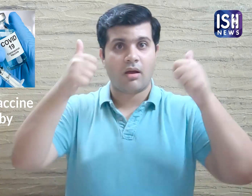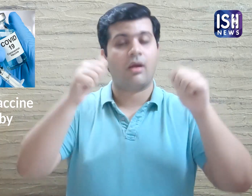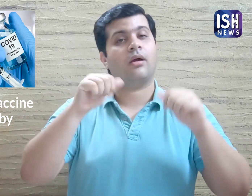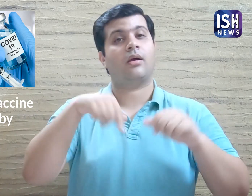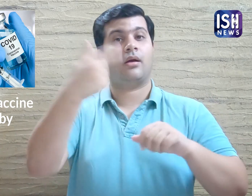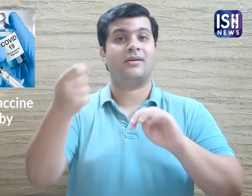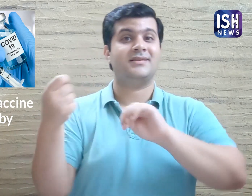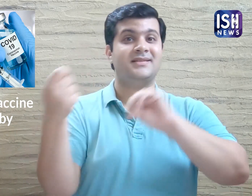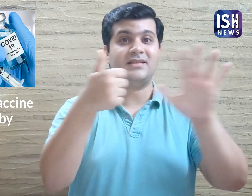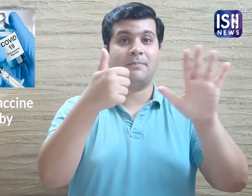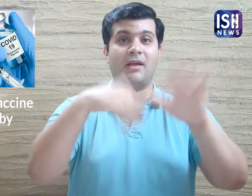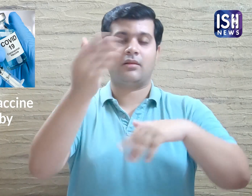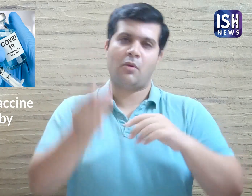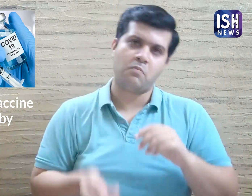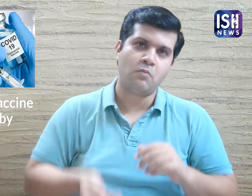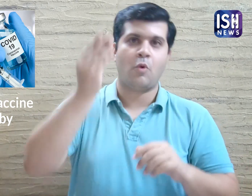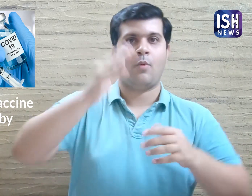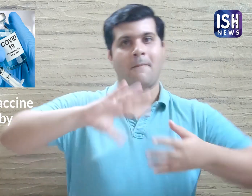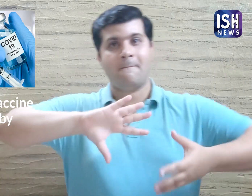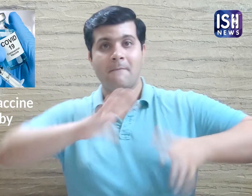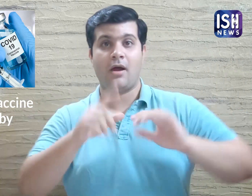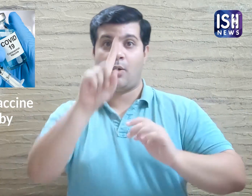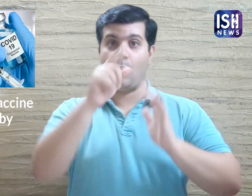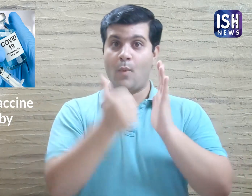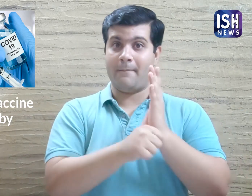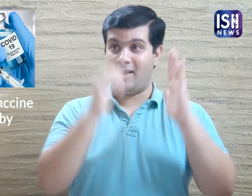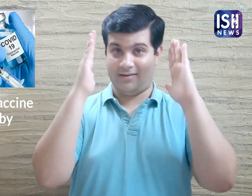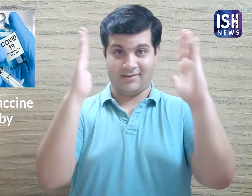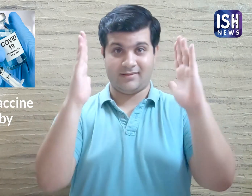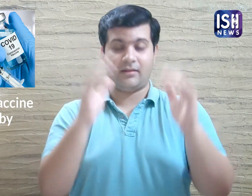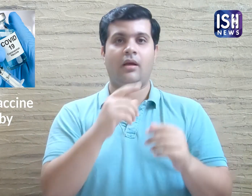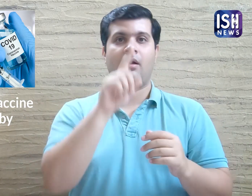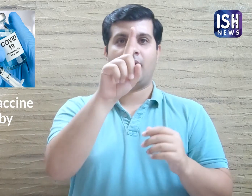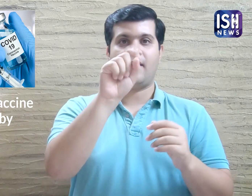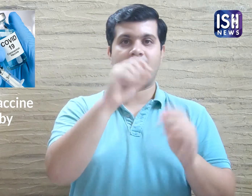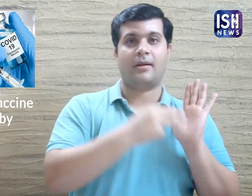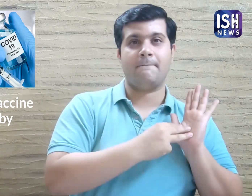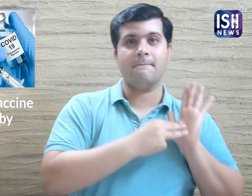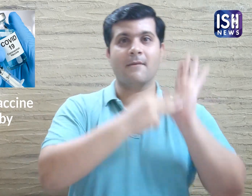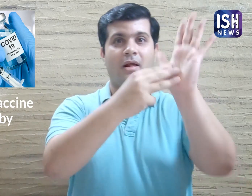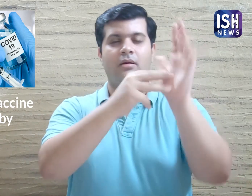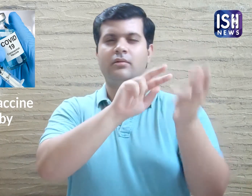successful after 6 months, they hope to manufacture 10 million doses, 1 crore a month.